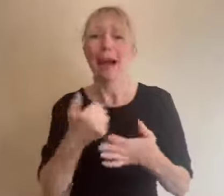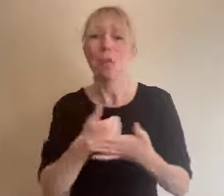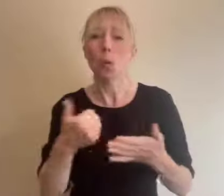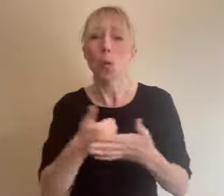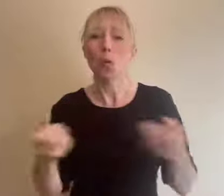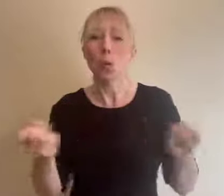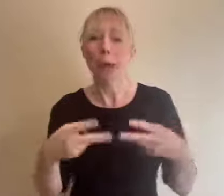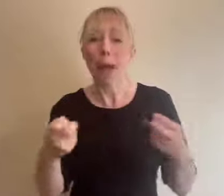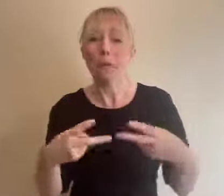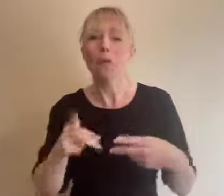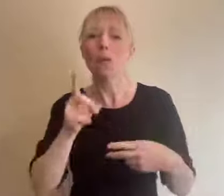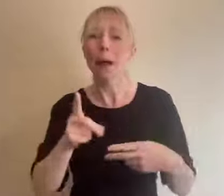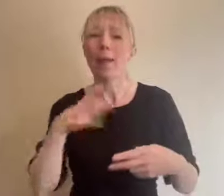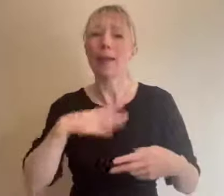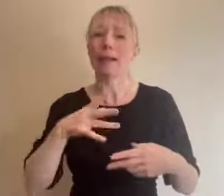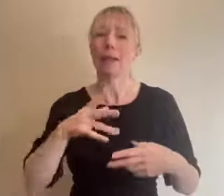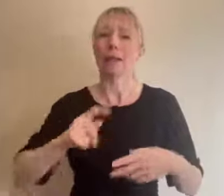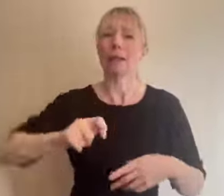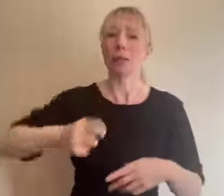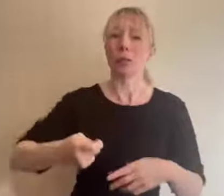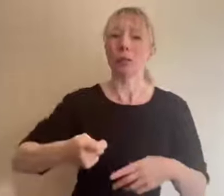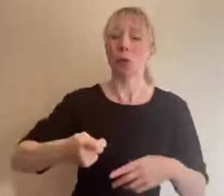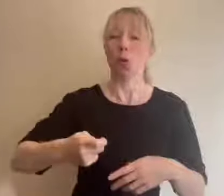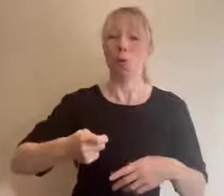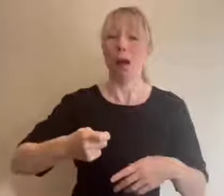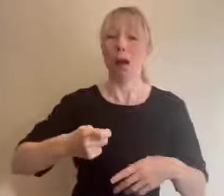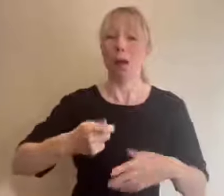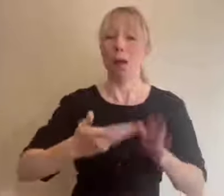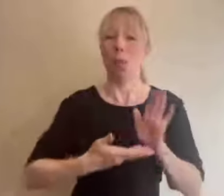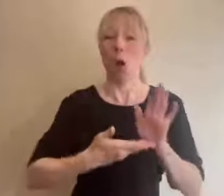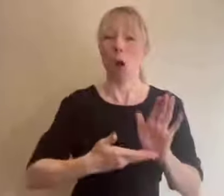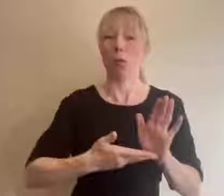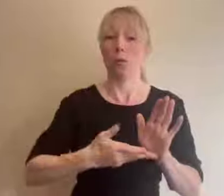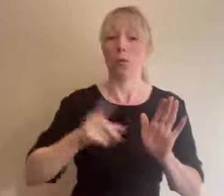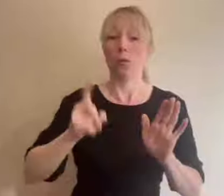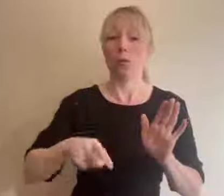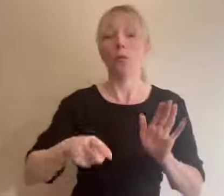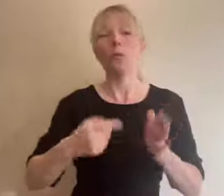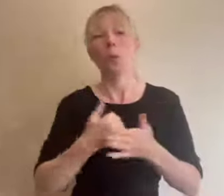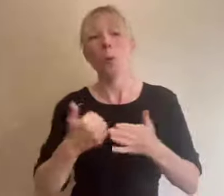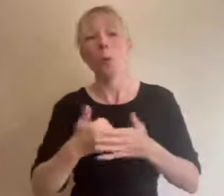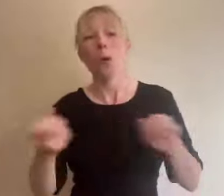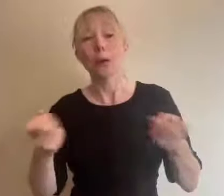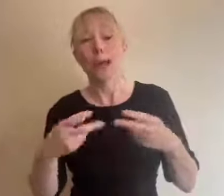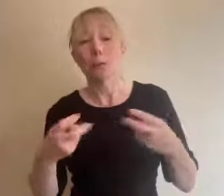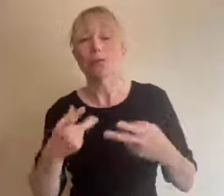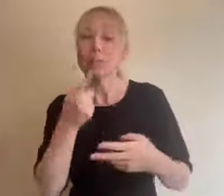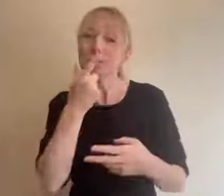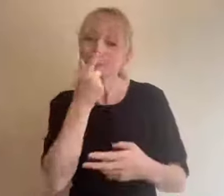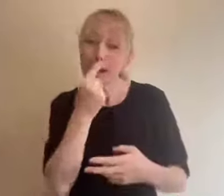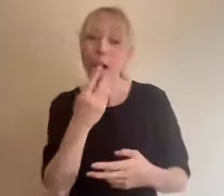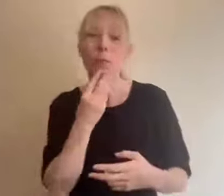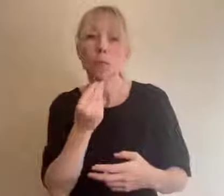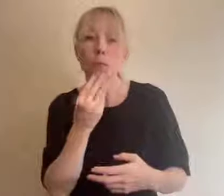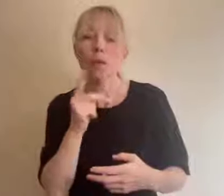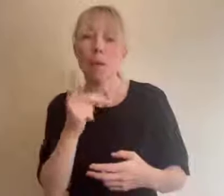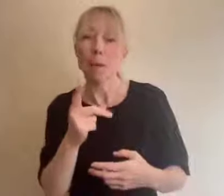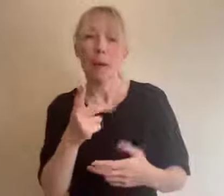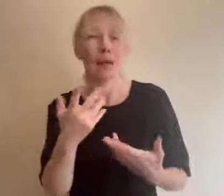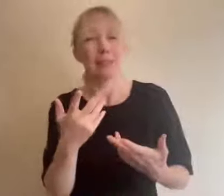switched on manually by the host while auto captions can be useful they are highly inaccurate and do not make an event accessible to deaf or hard